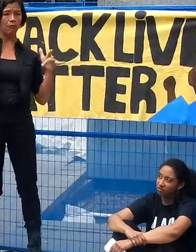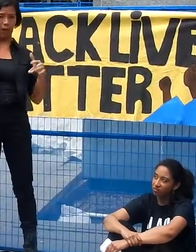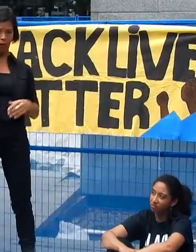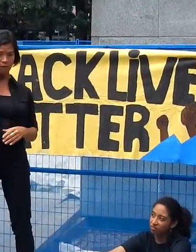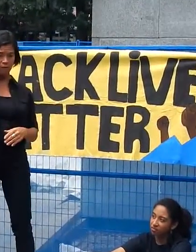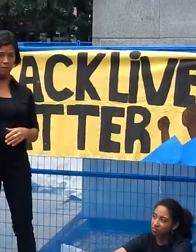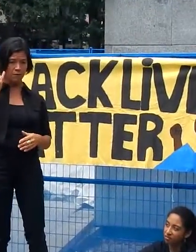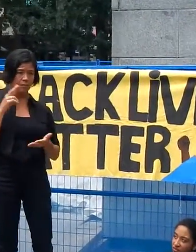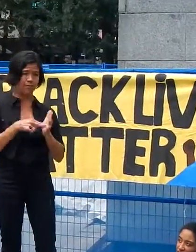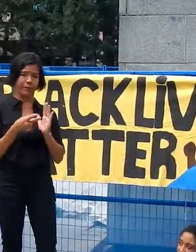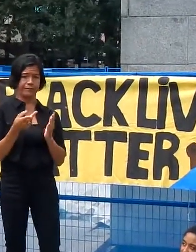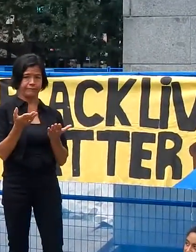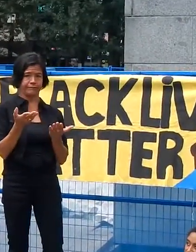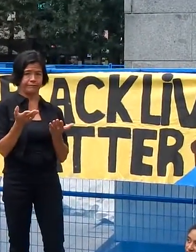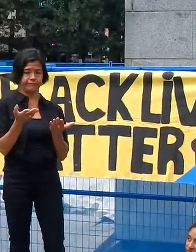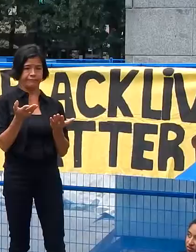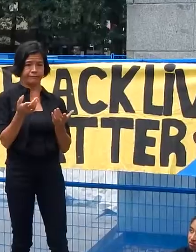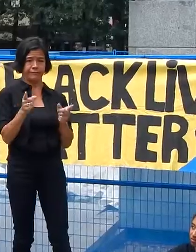You are as good.